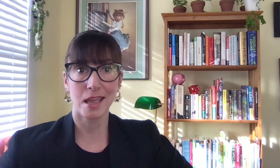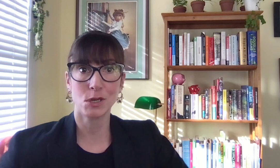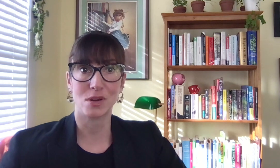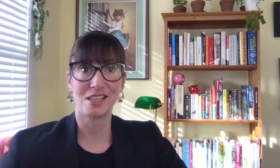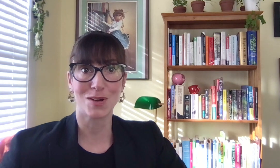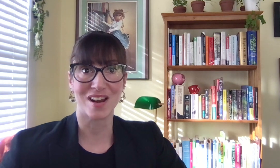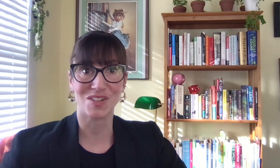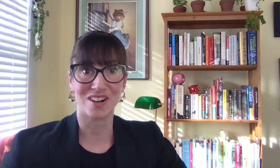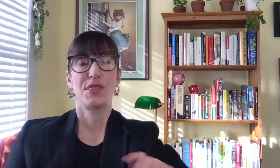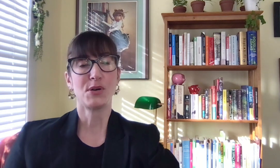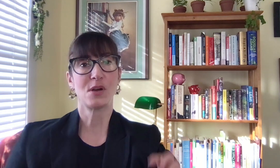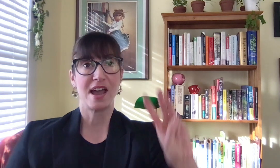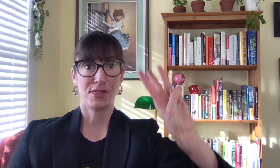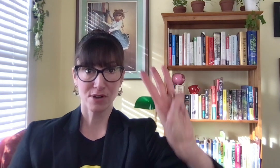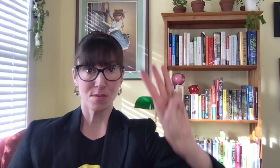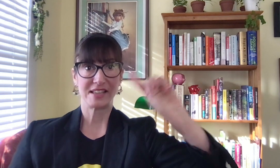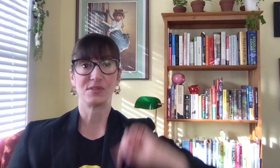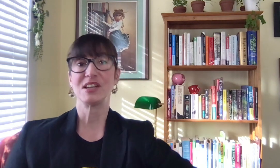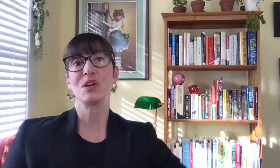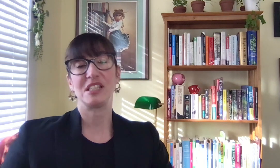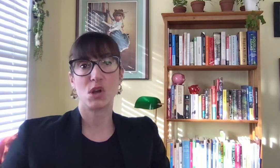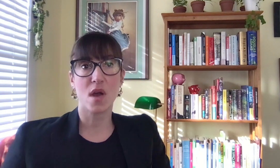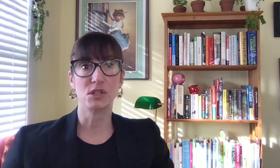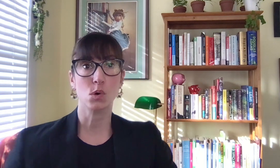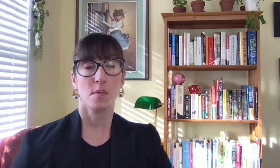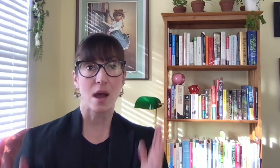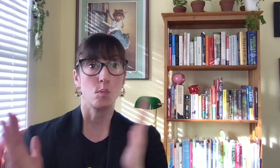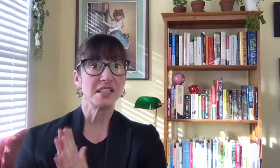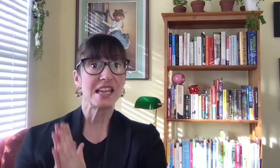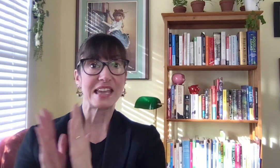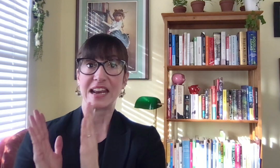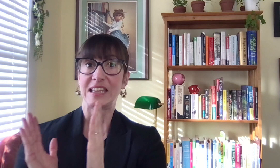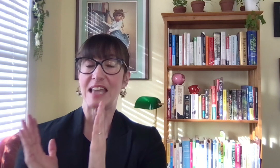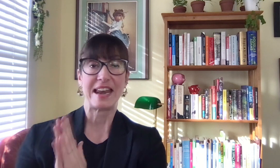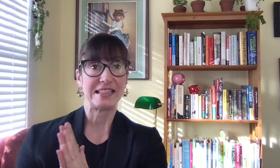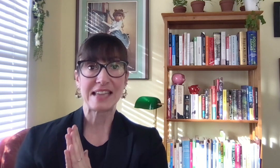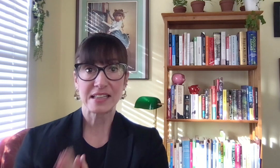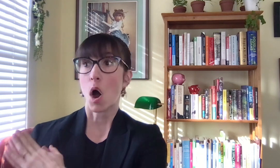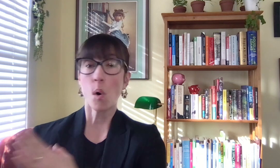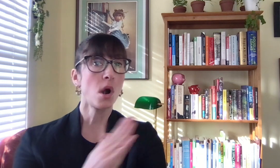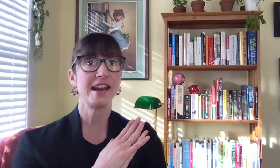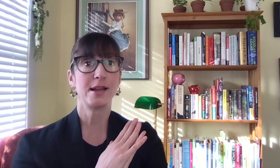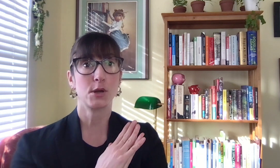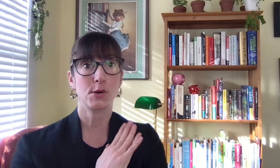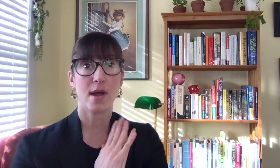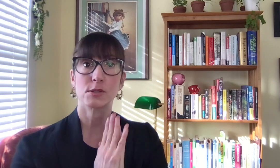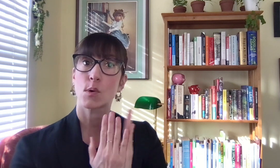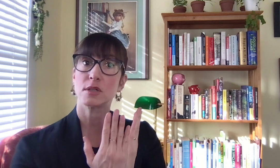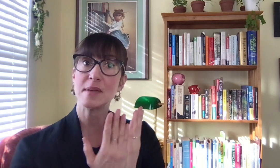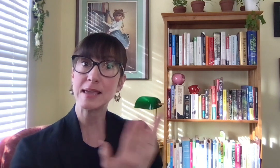Increasing your credit score. Those are my three ways of increasing your credit score without risking getting into any debt or needing a good credit score to begin